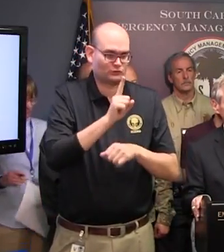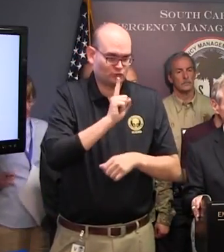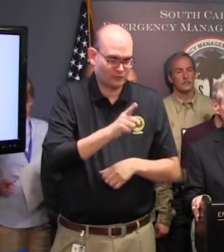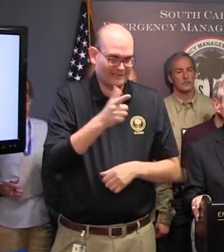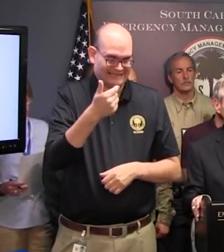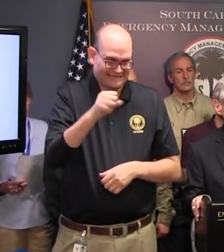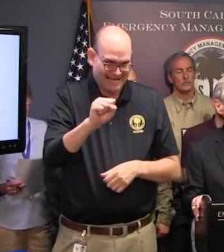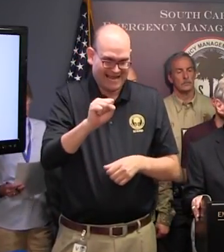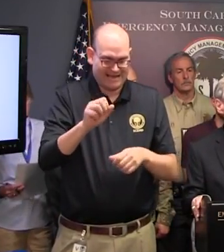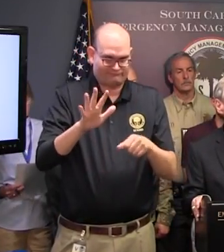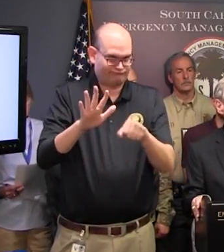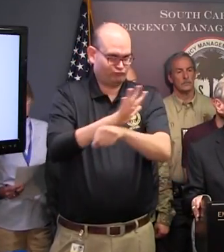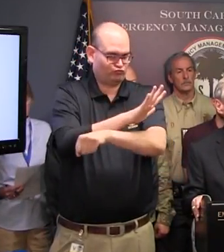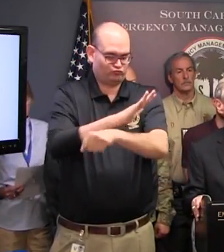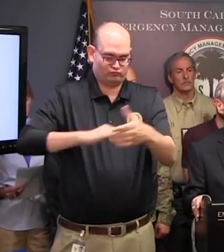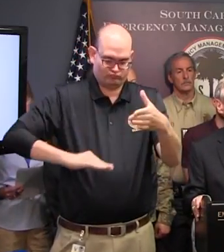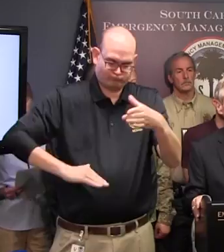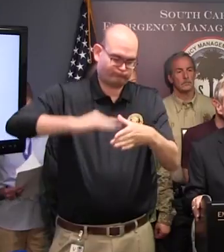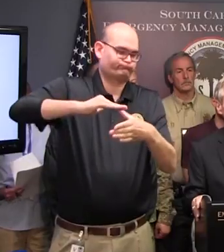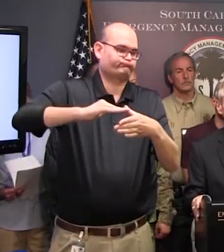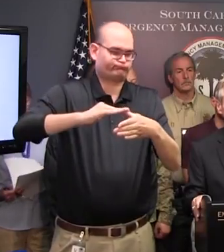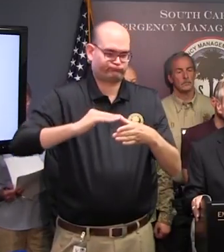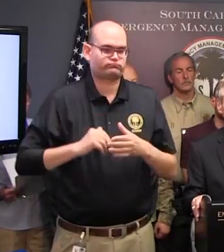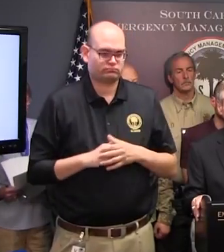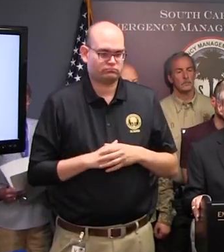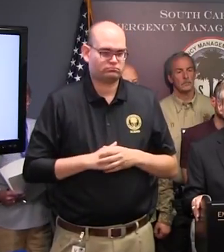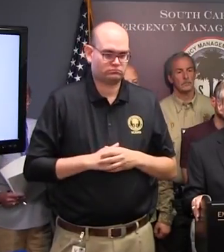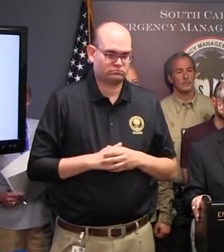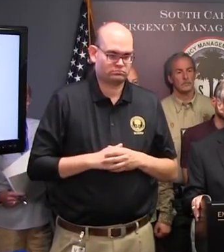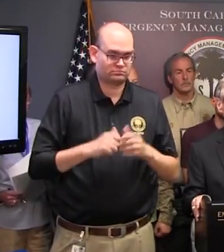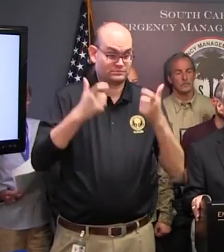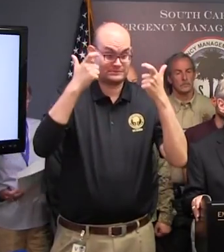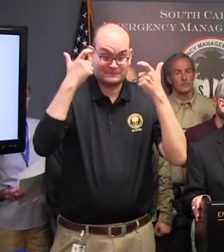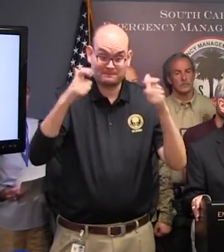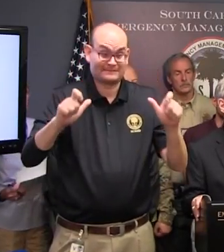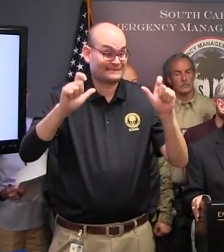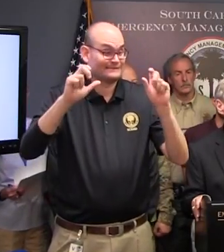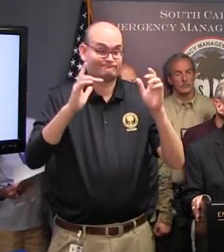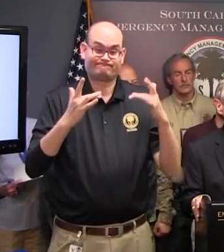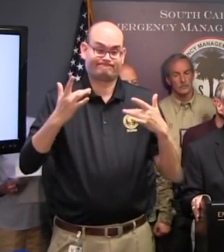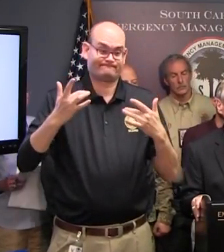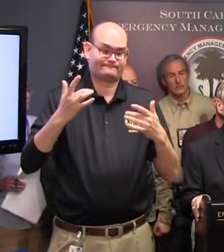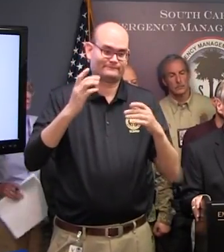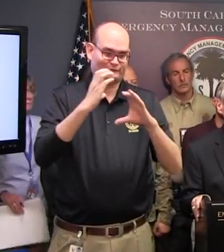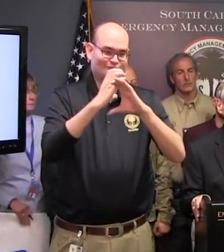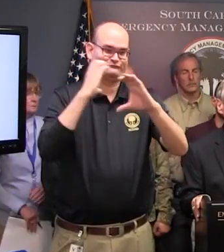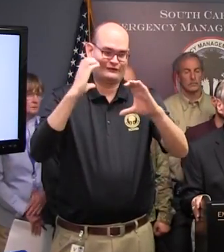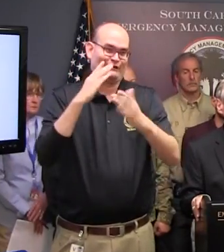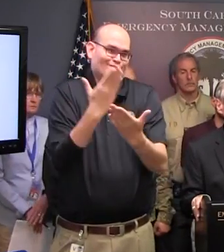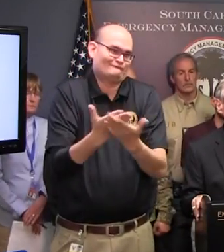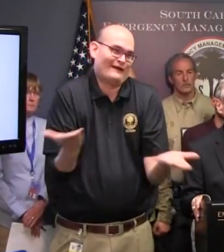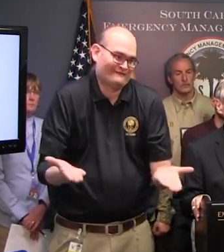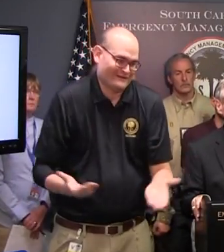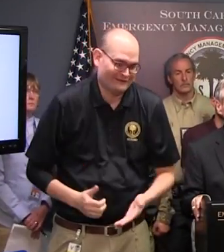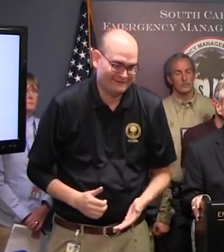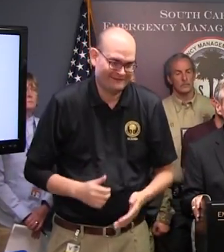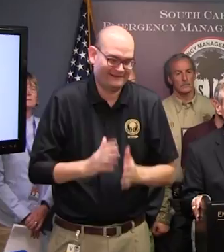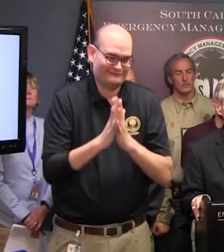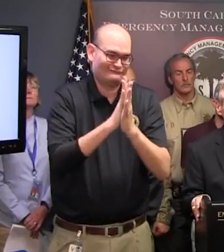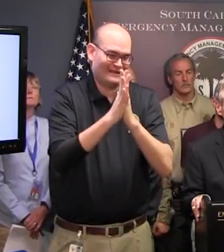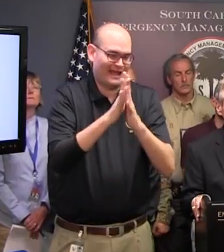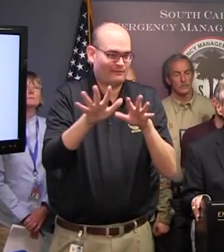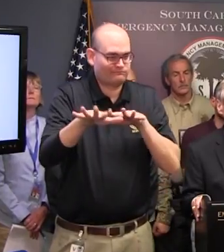The big issue with the branding station is, of course, getting the deliveries there because of the traffic. But we've got that